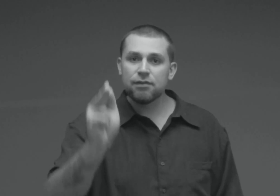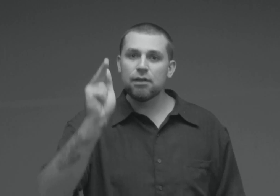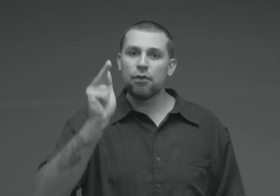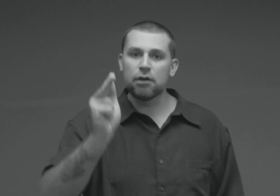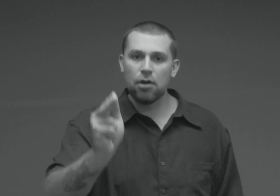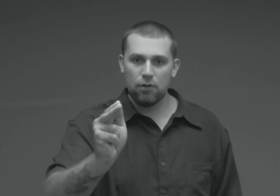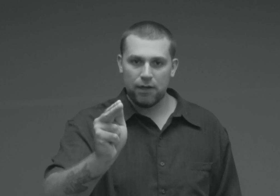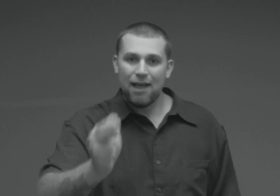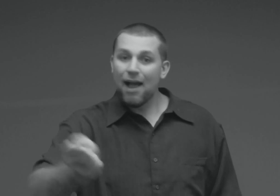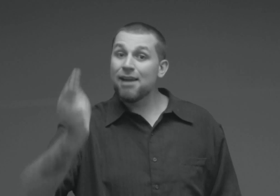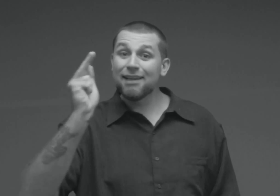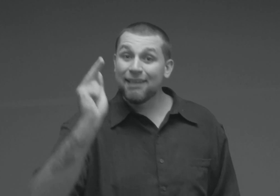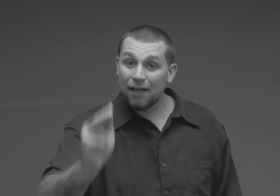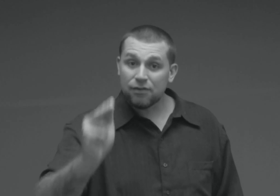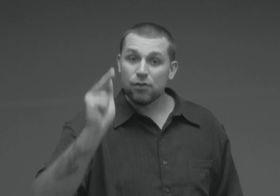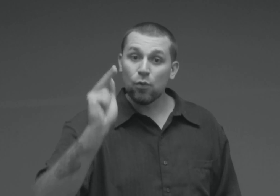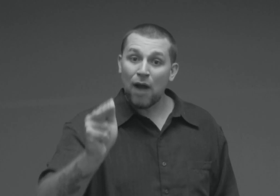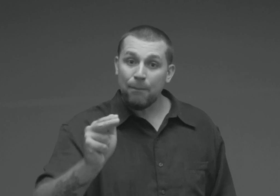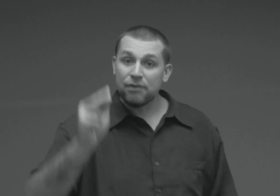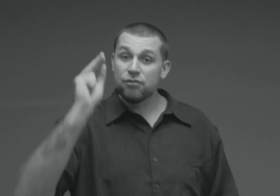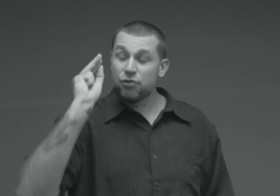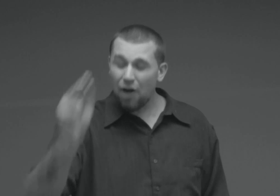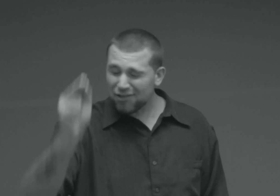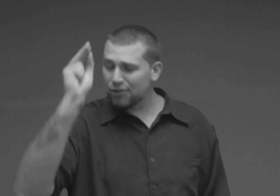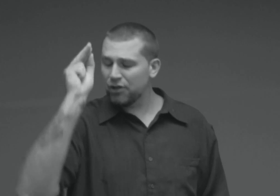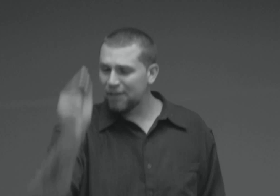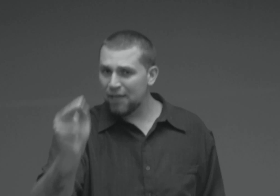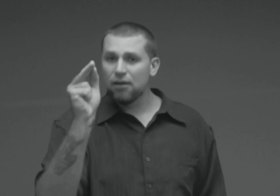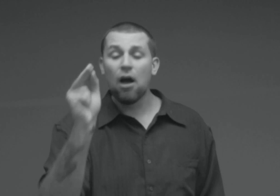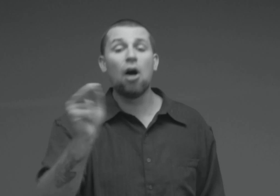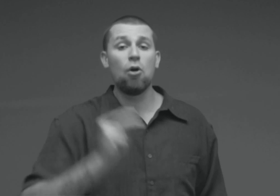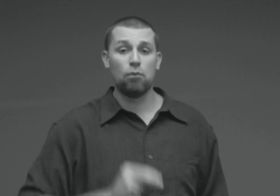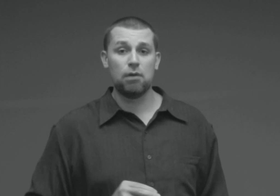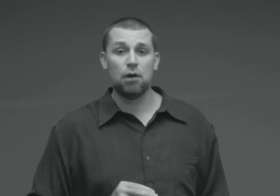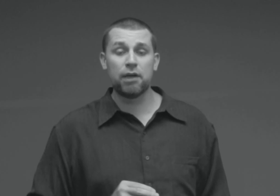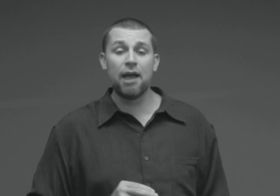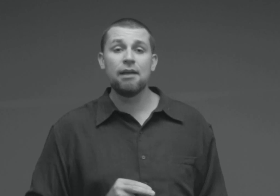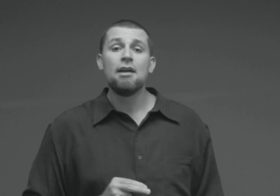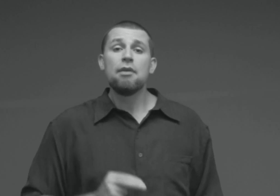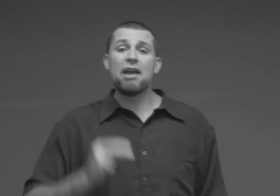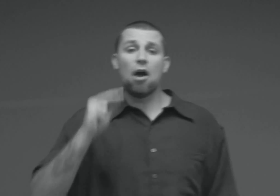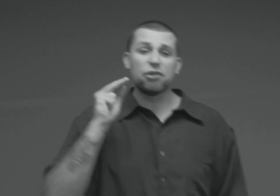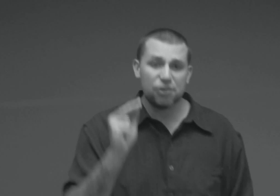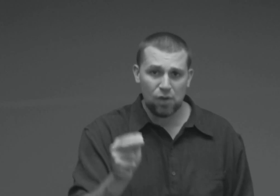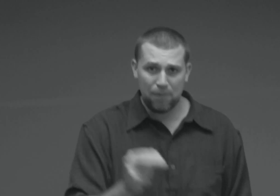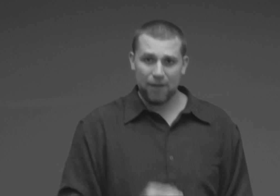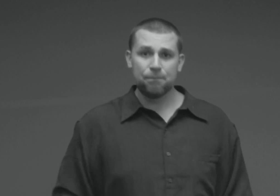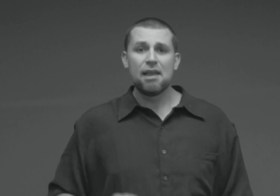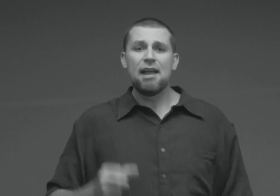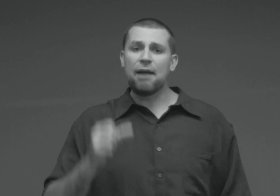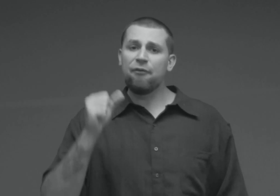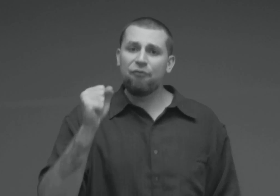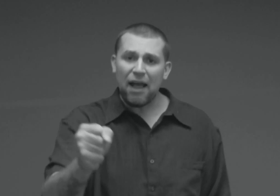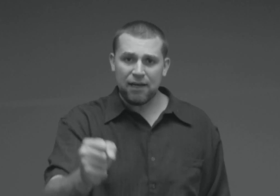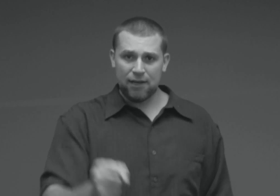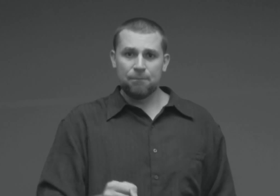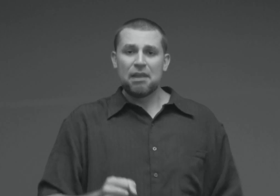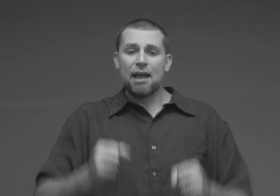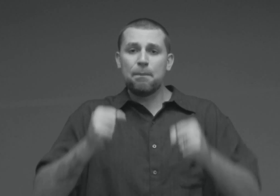the current and against the rapids just to get home, okay? They are swimming and fighting and